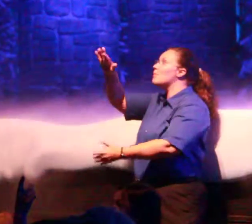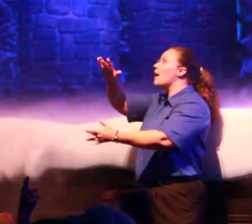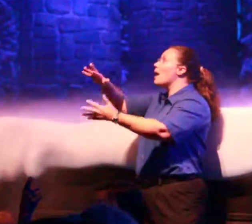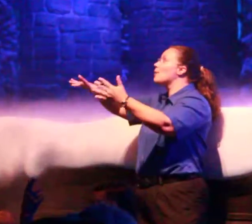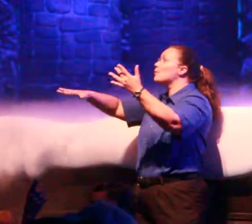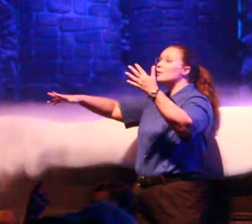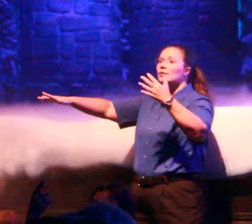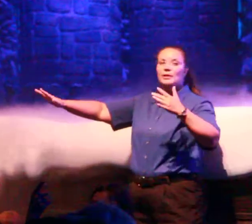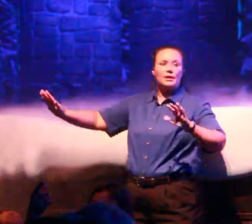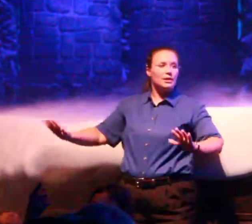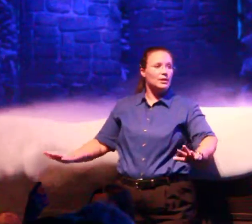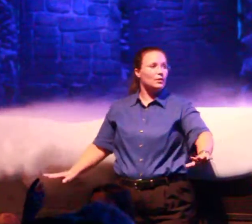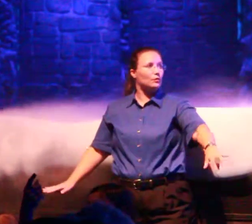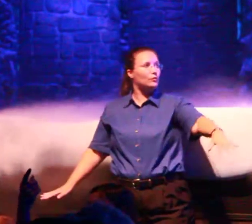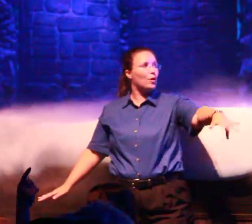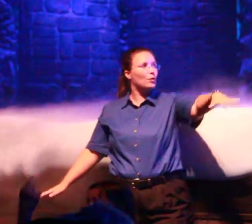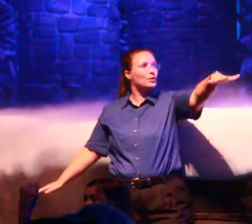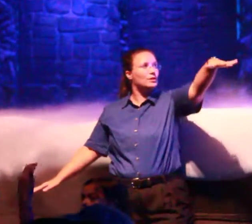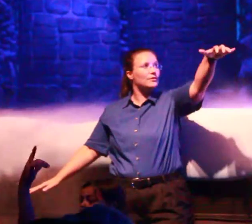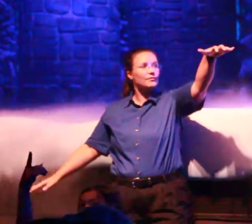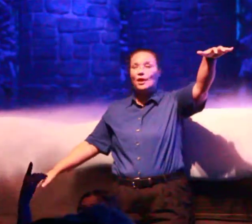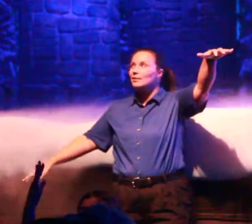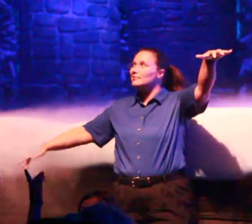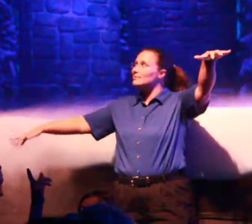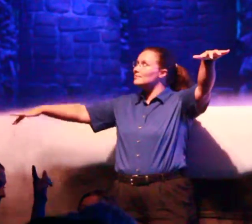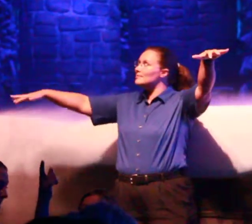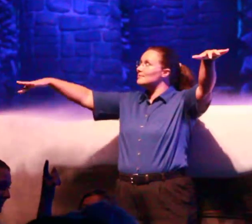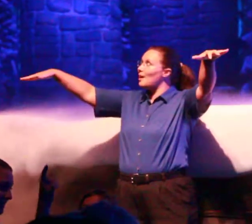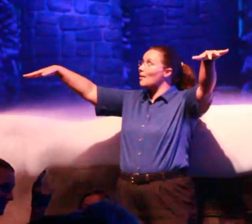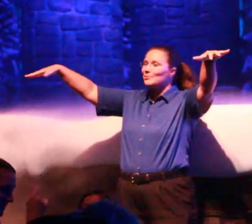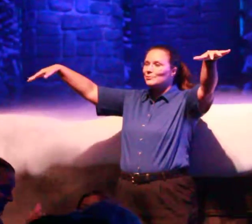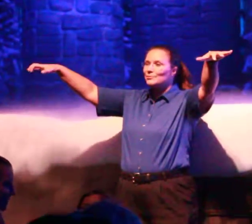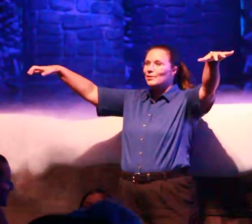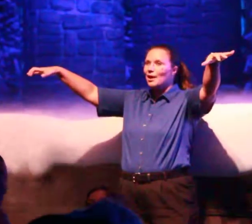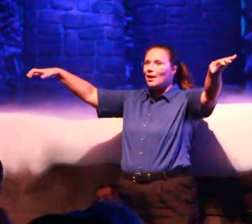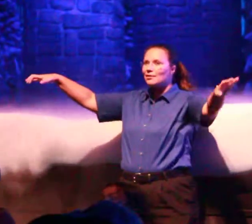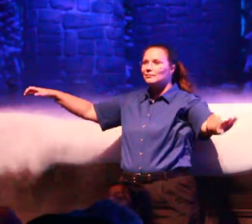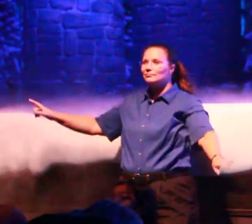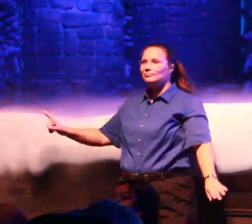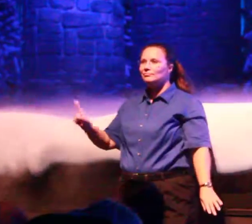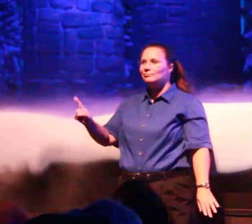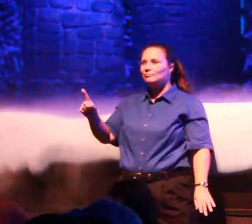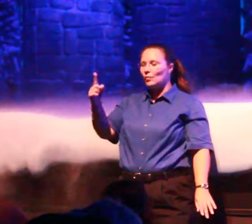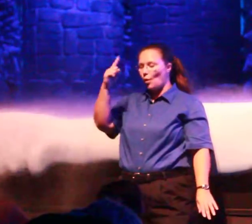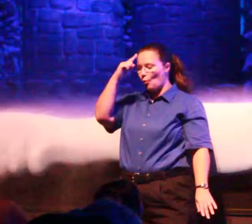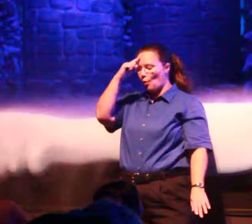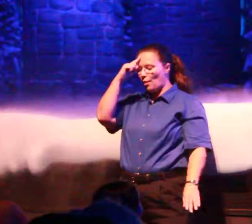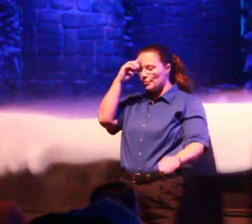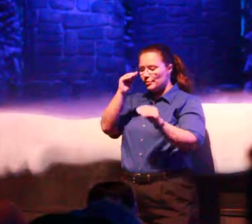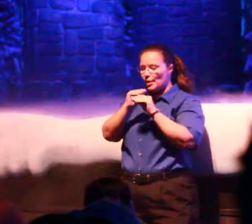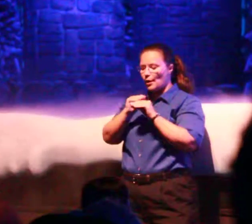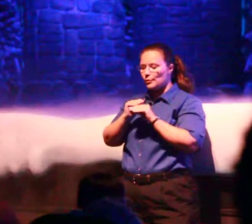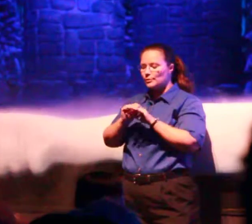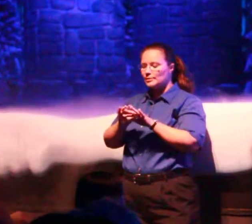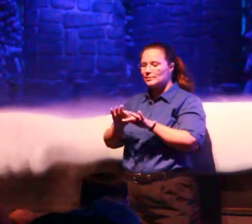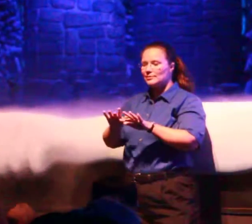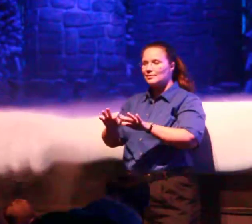spiraling in those in fact above the ground. One dark crystal